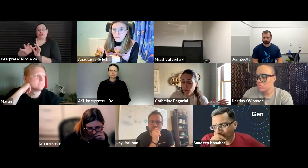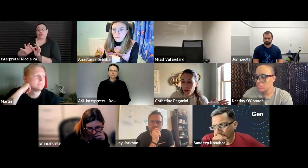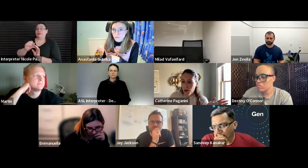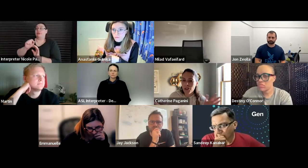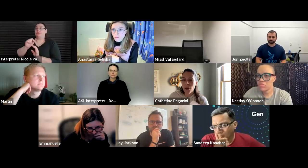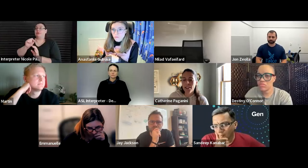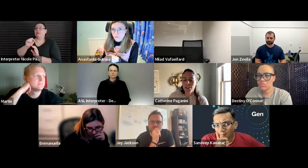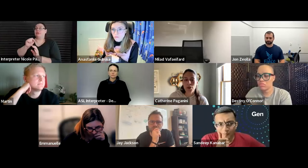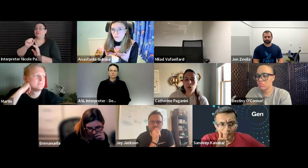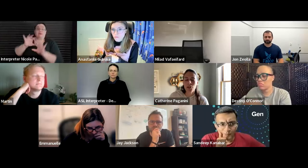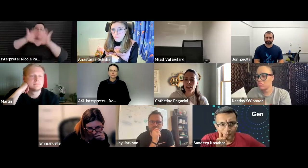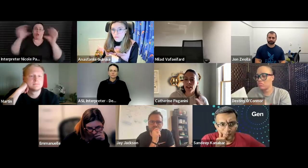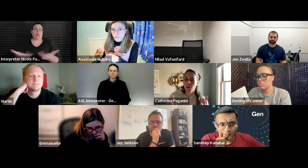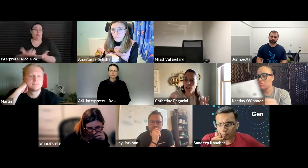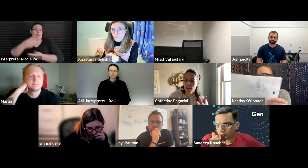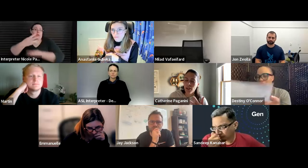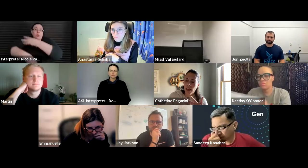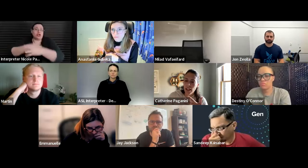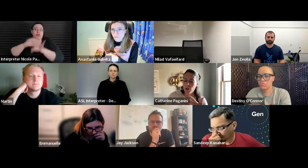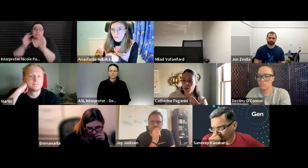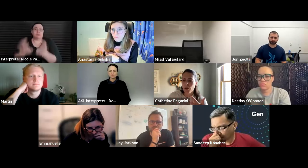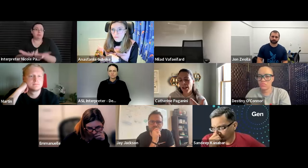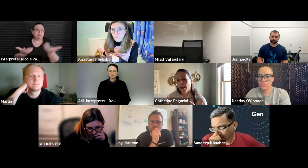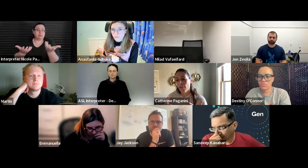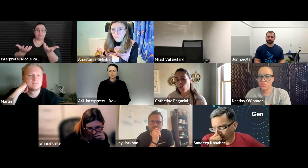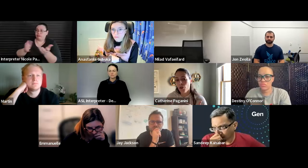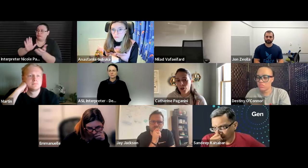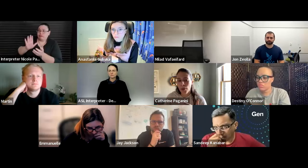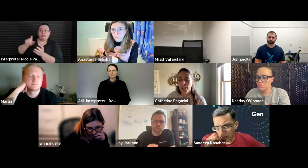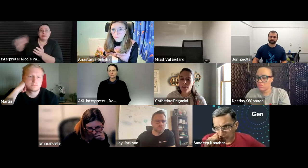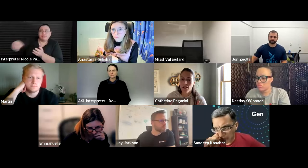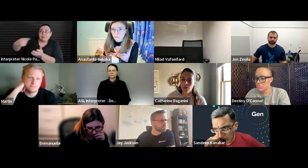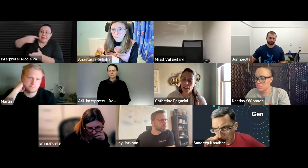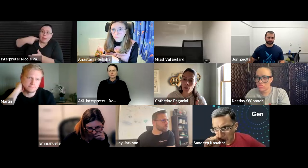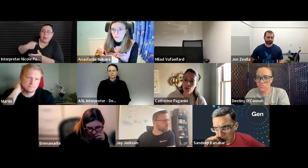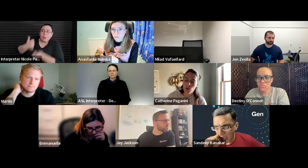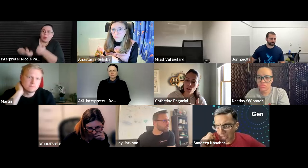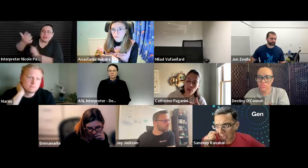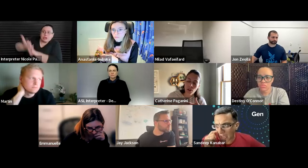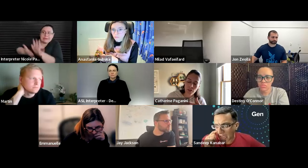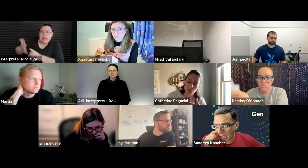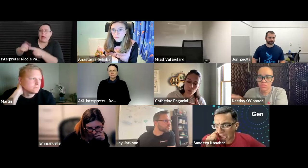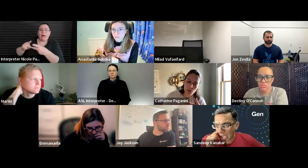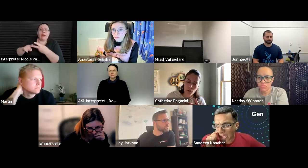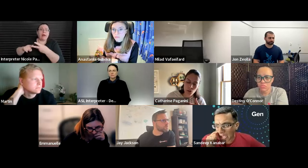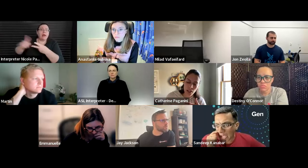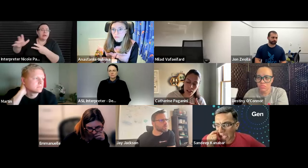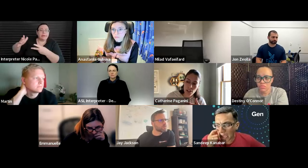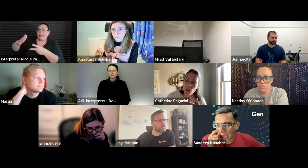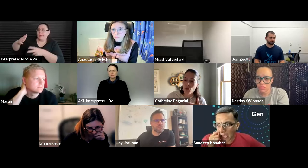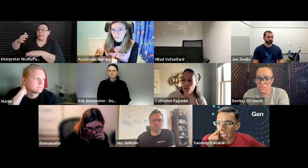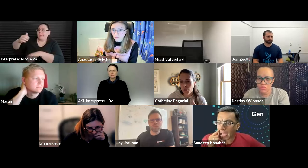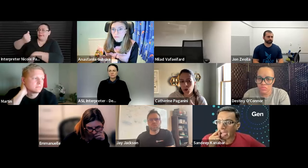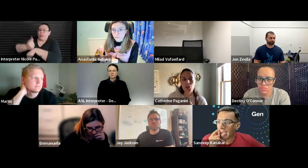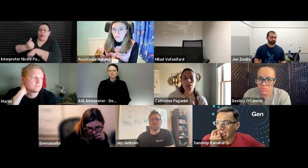all over the world right and people could say what kind of sign language they have where they're based if they want to do are available for doing